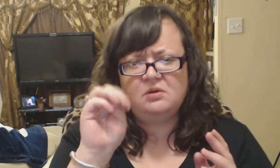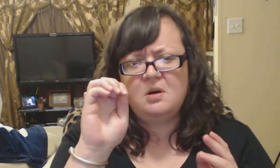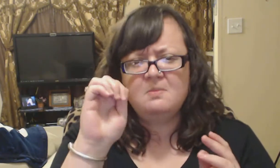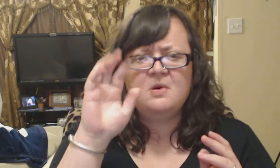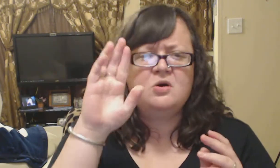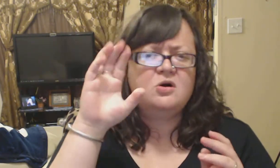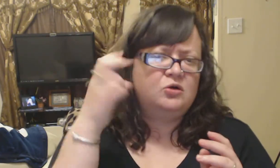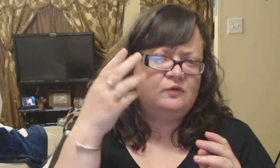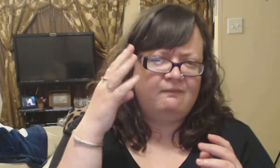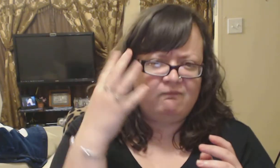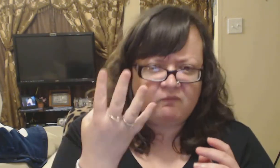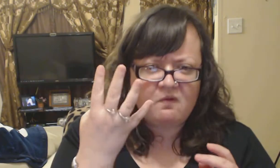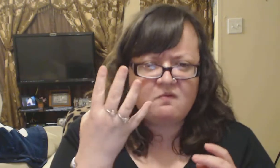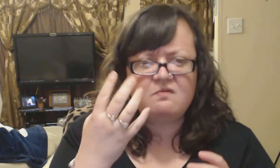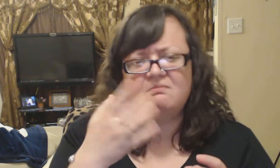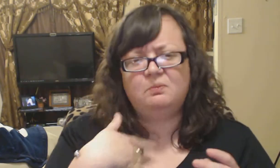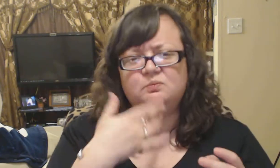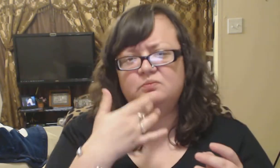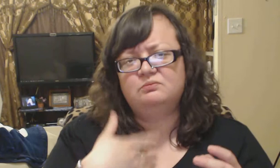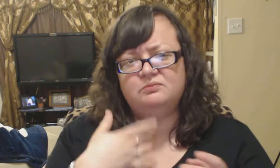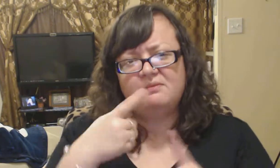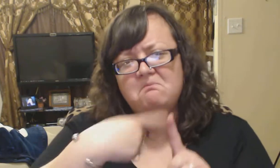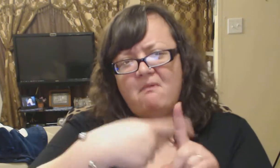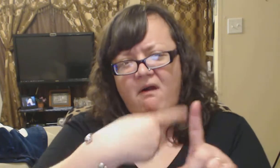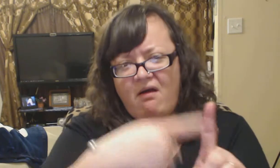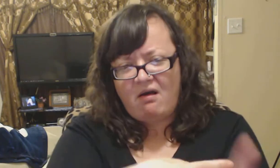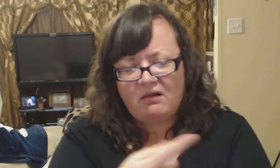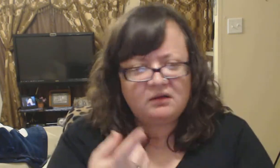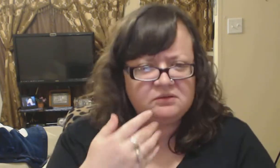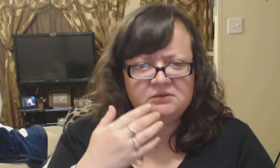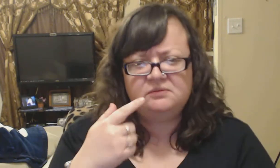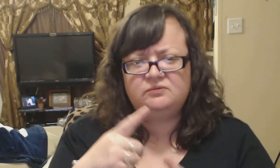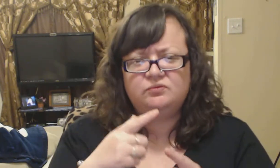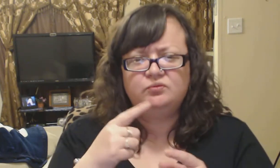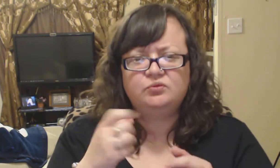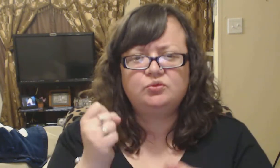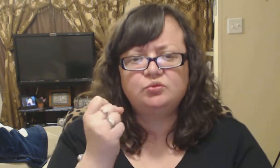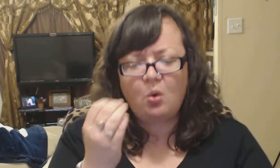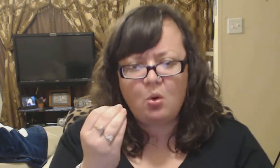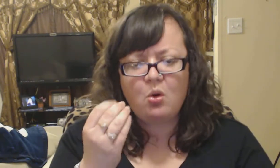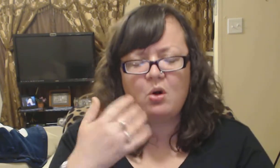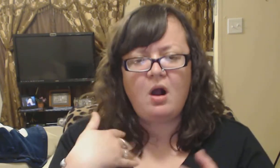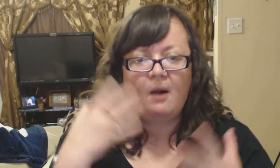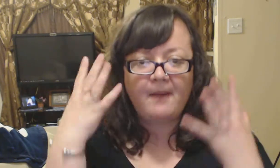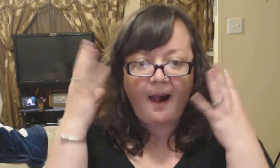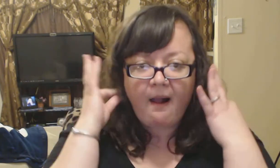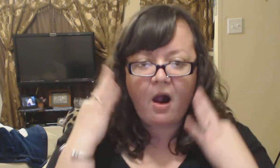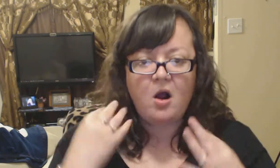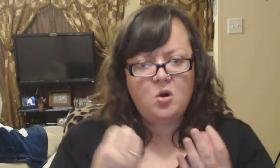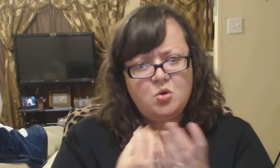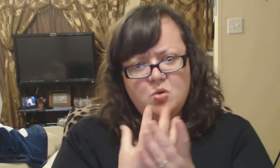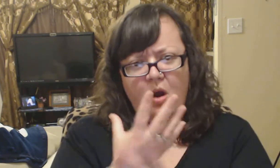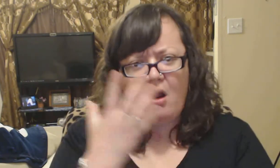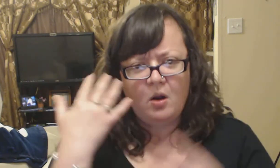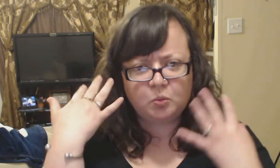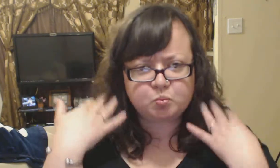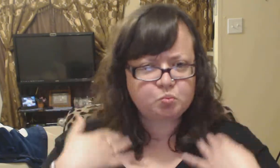all my time I'm do all my time Baby, mine I've been a